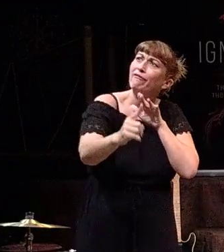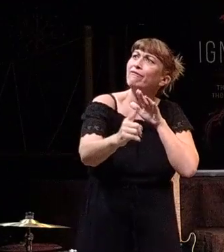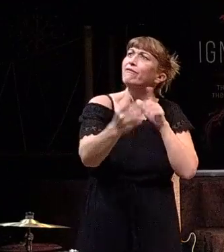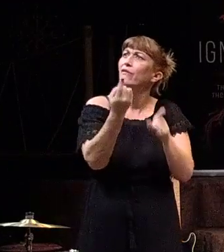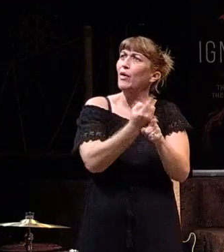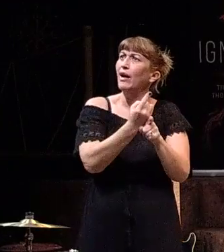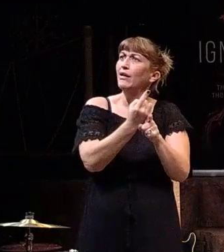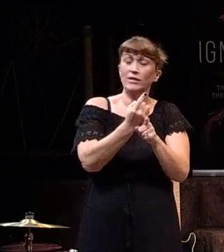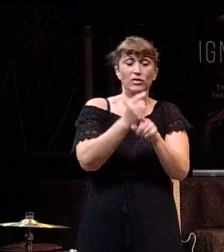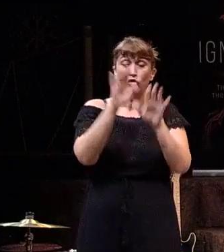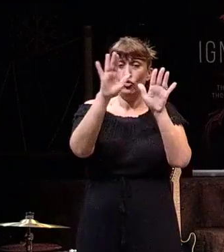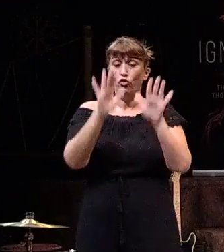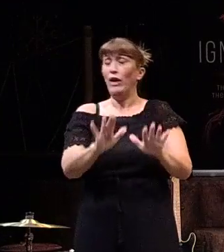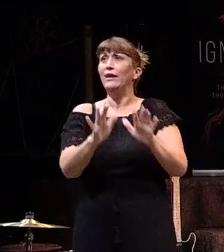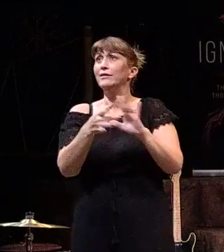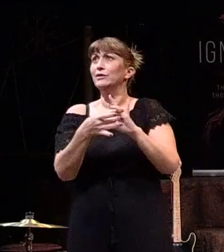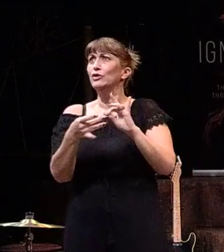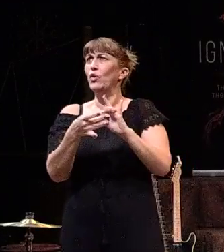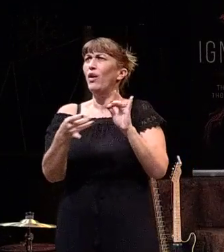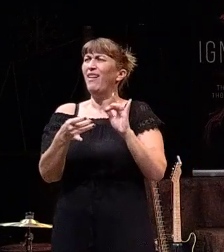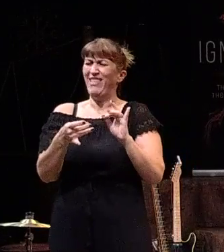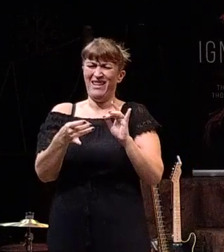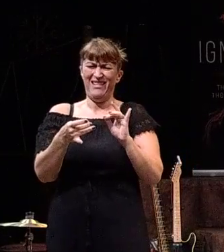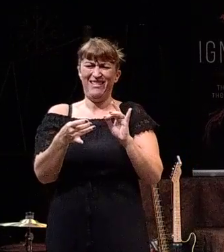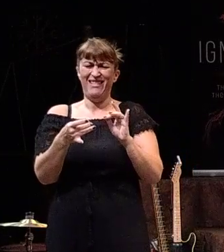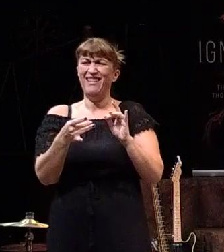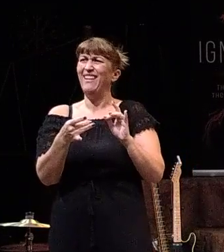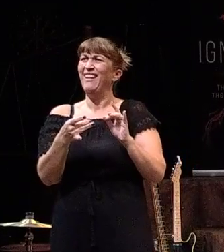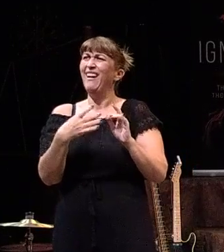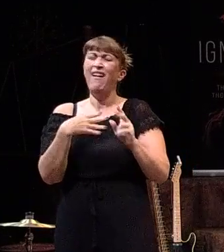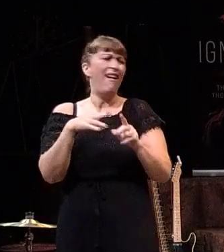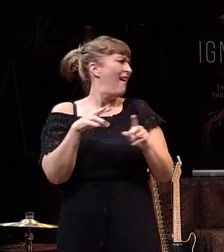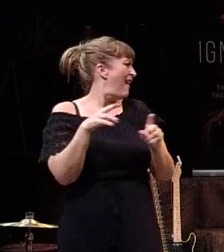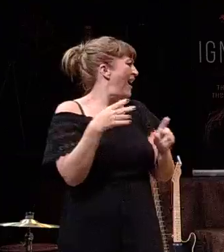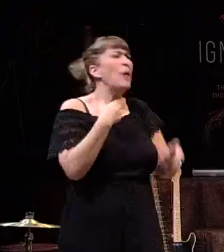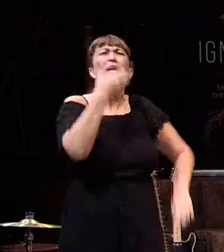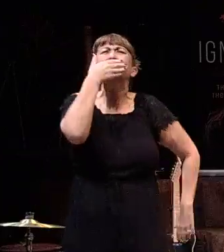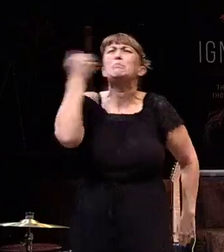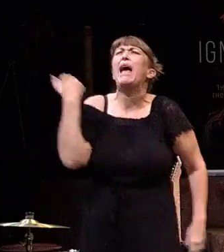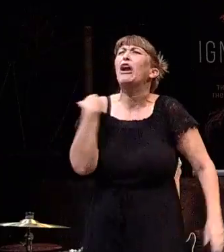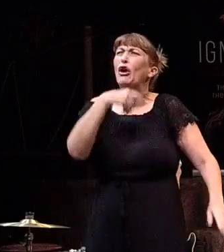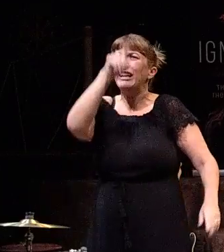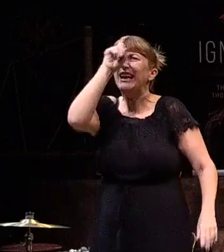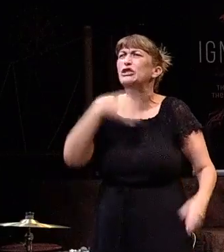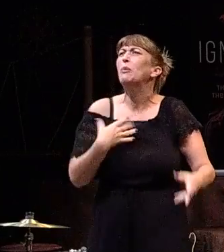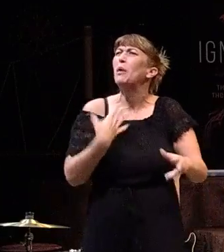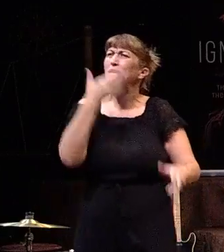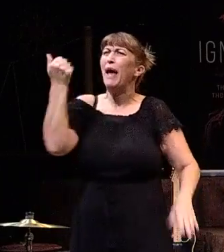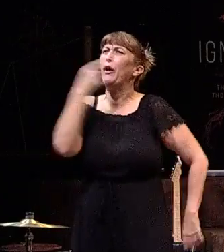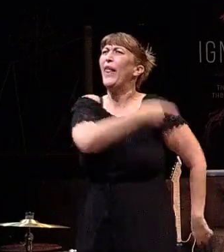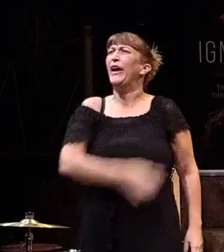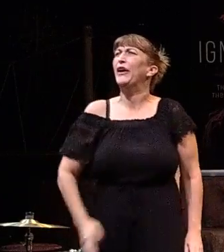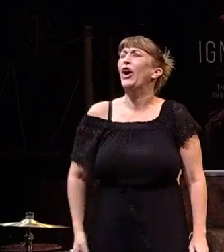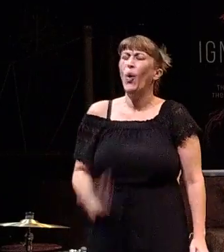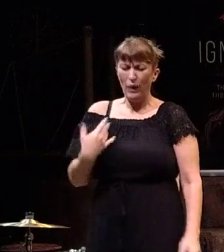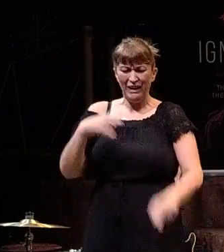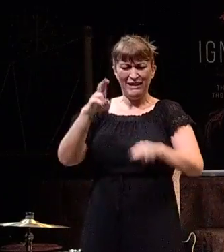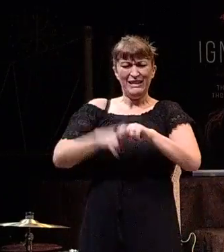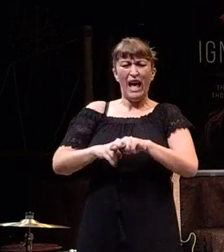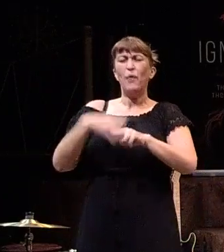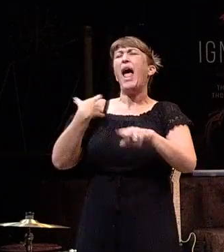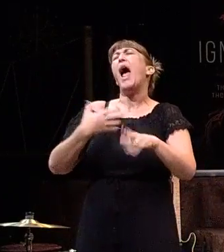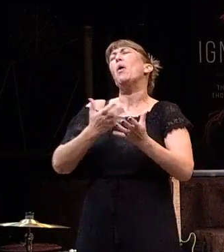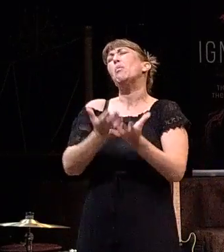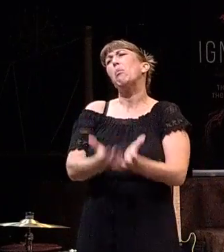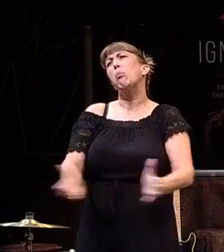story. And then when we look at how they turn back around and say it was better in Egypt. We sat around